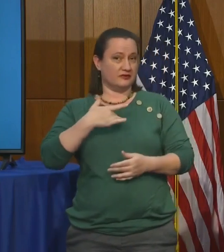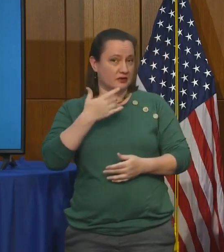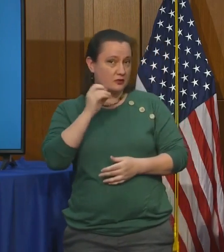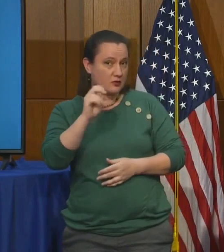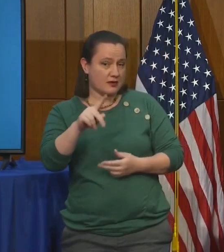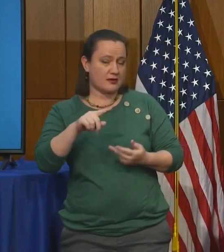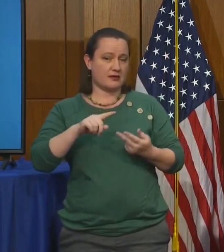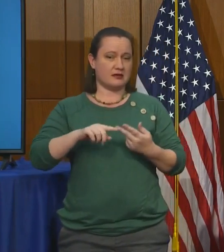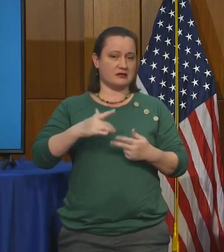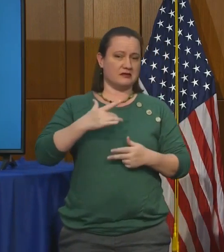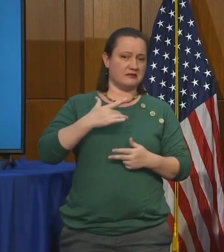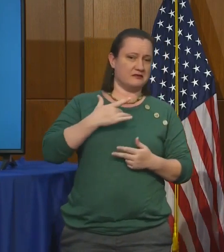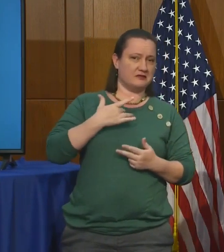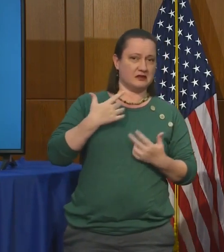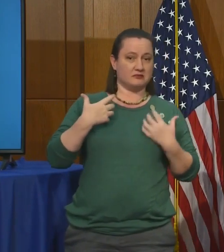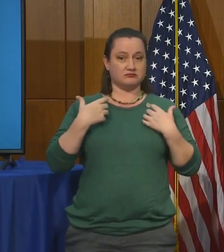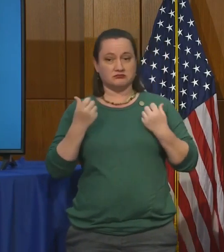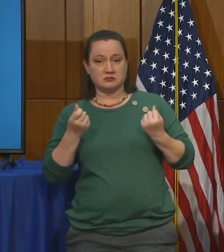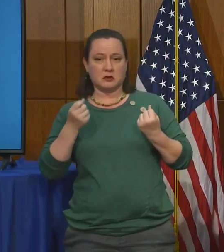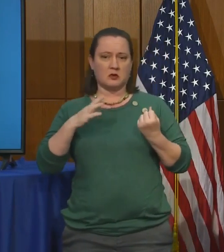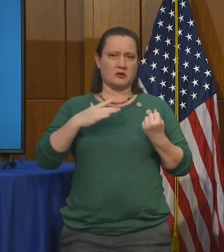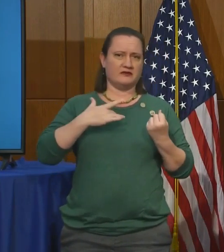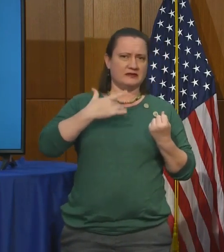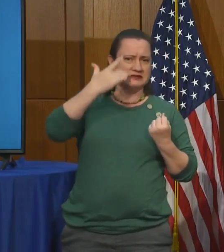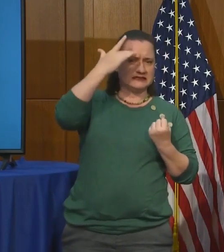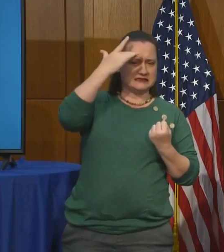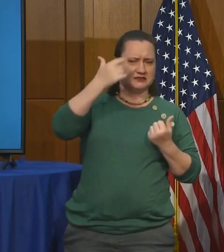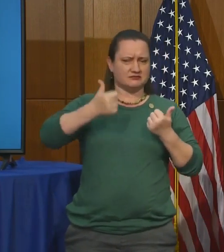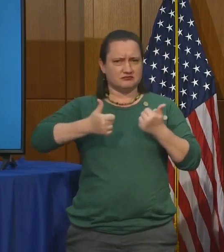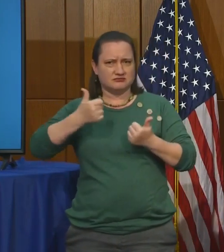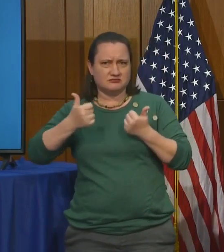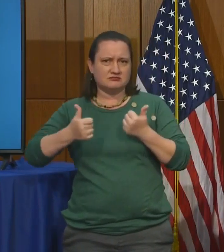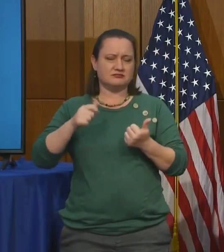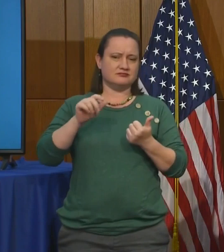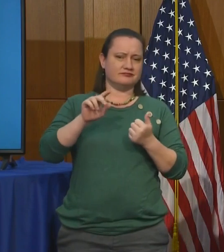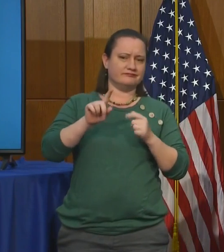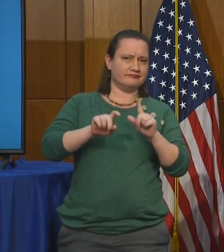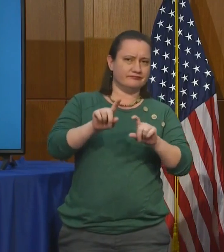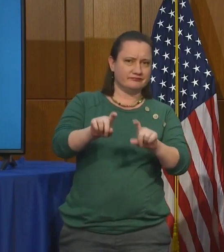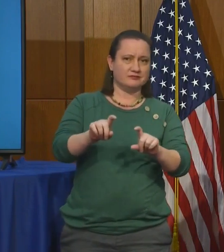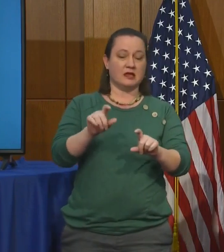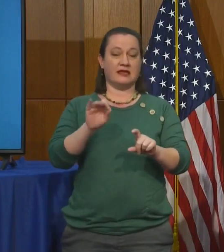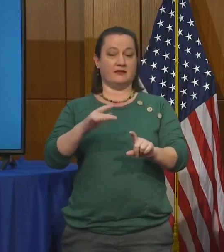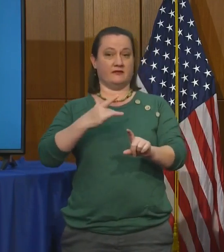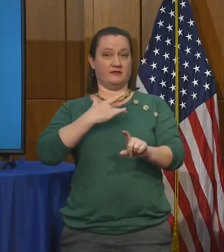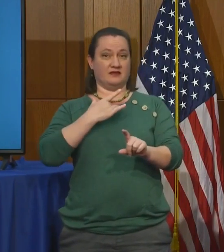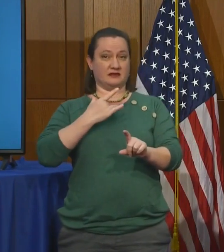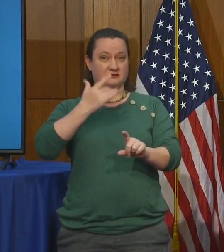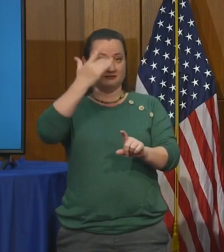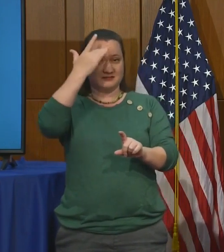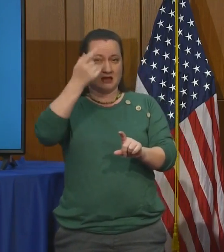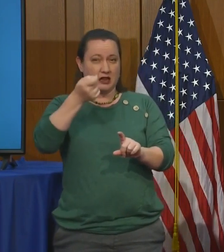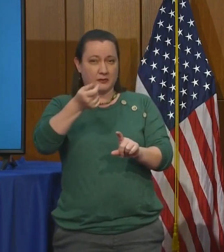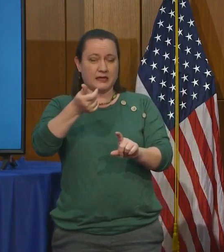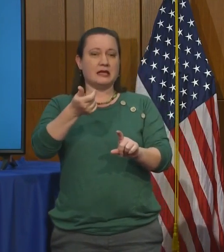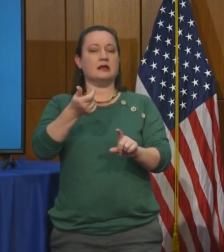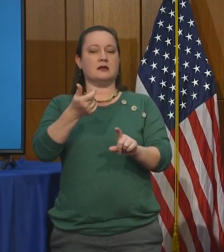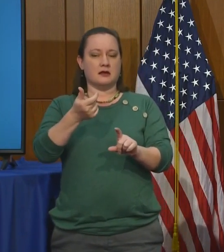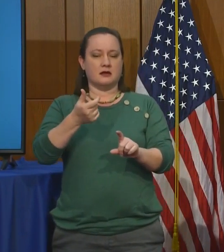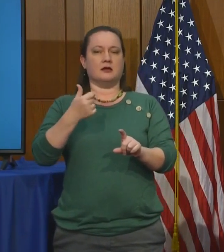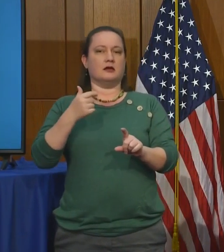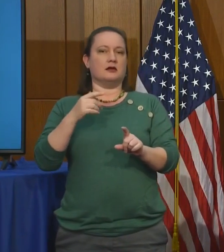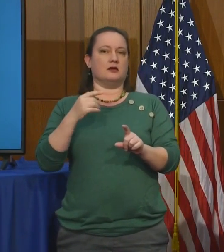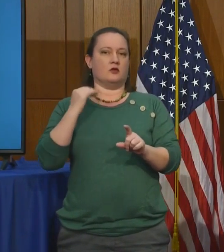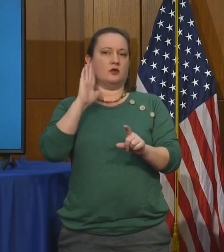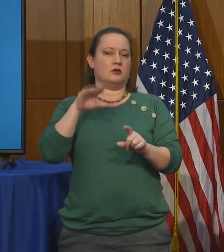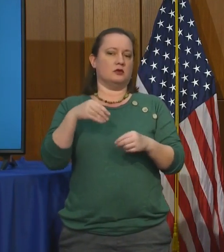conversation that they're actually symptomatic and need testing to find out whether or not they have COVID-19,